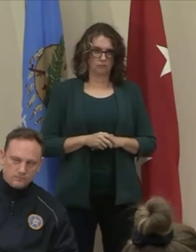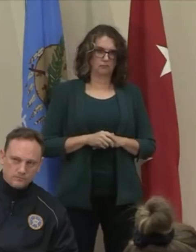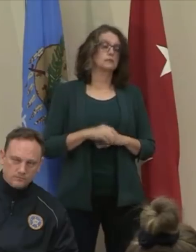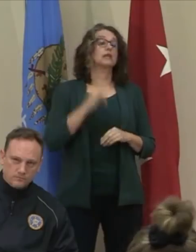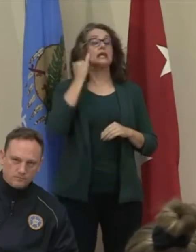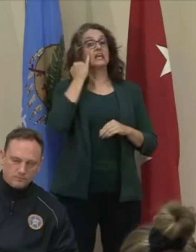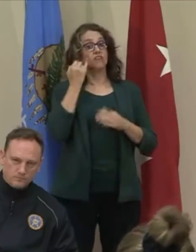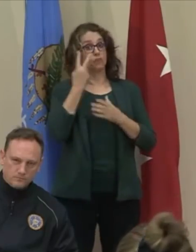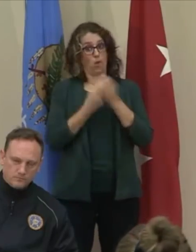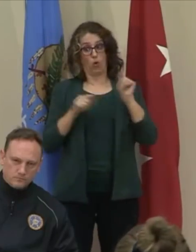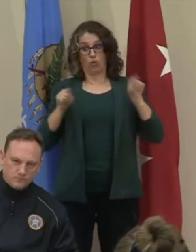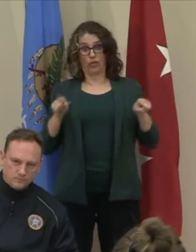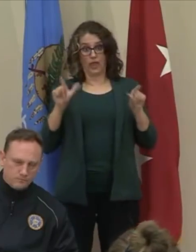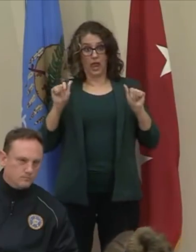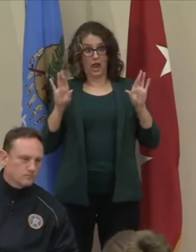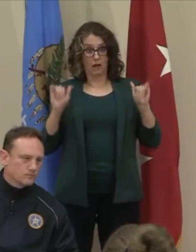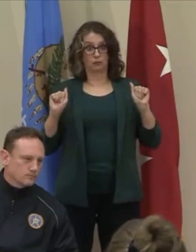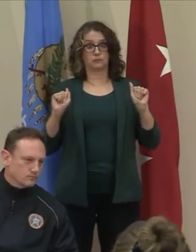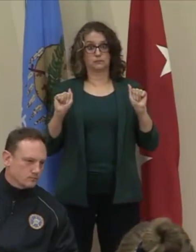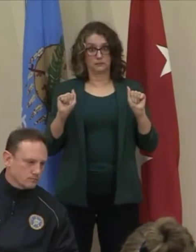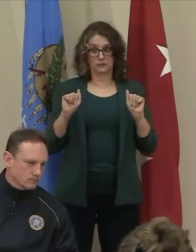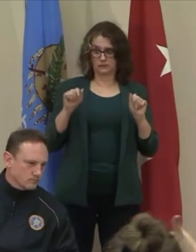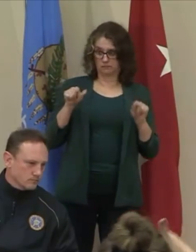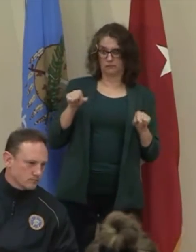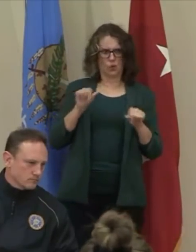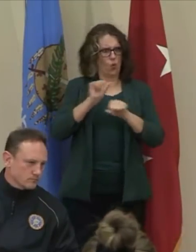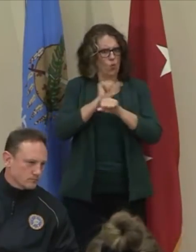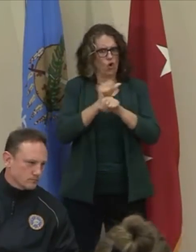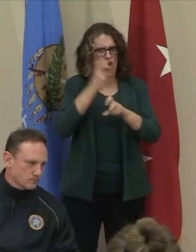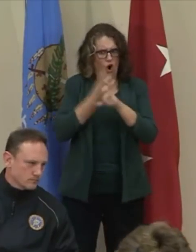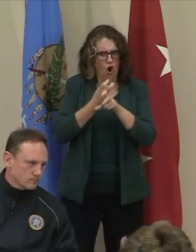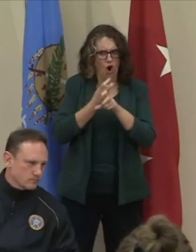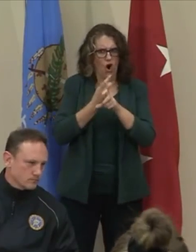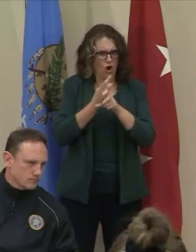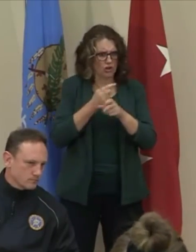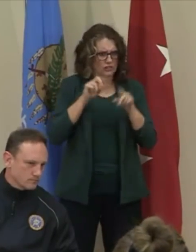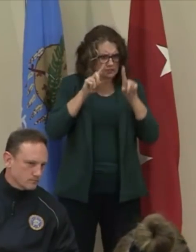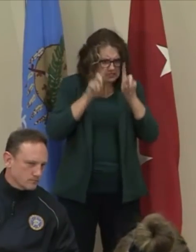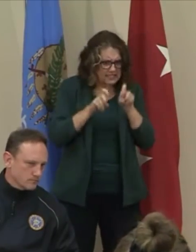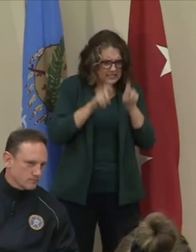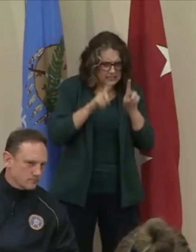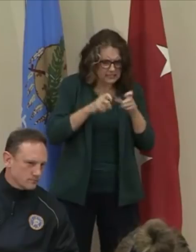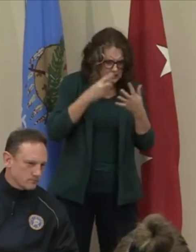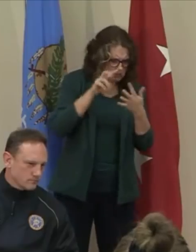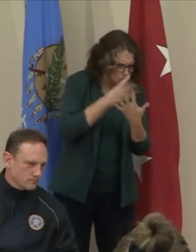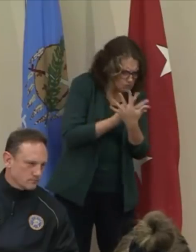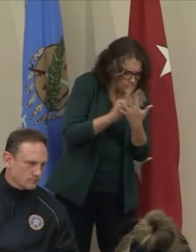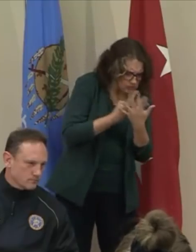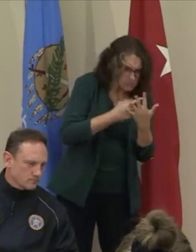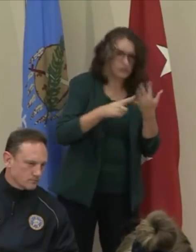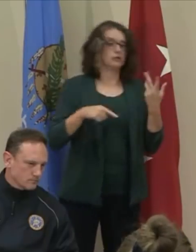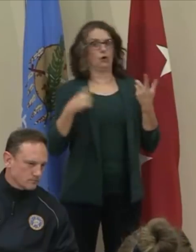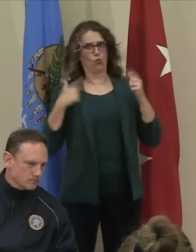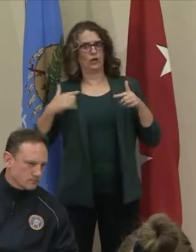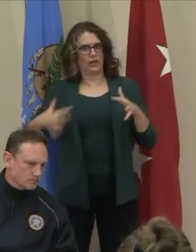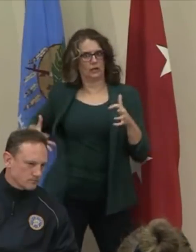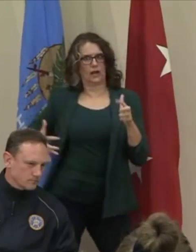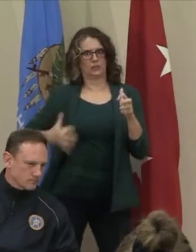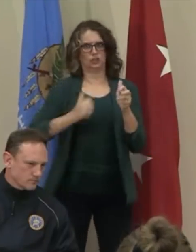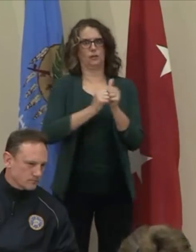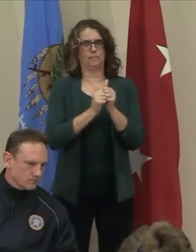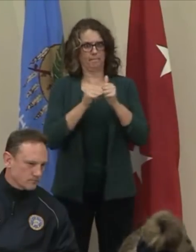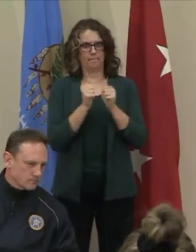to test an additional 10,000 Oklahomans. At OSU, we can run up to 2,000